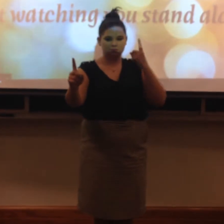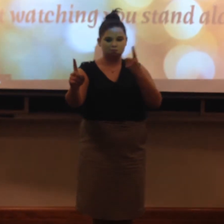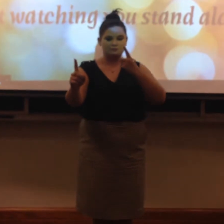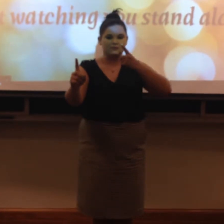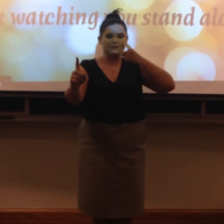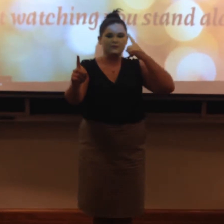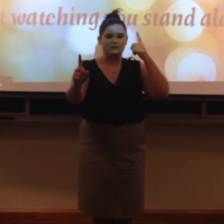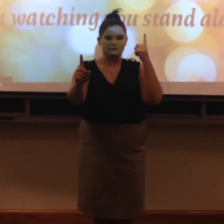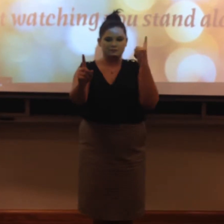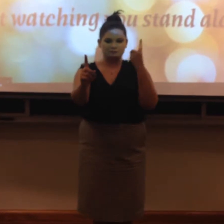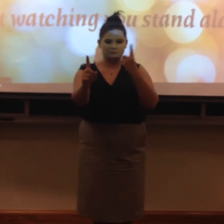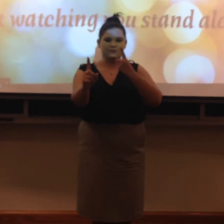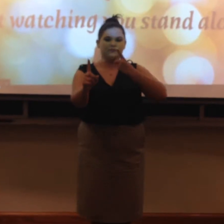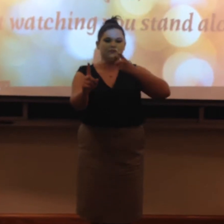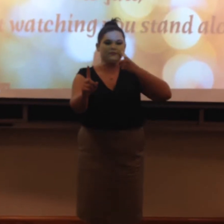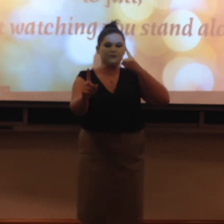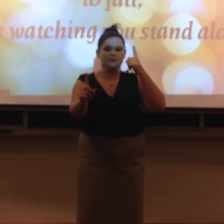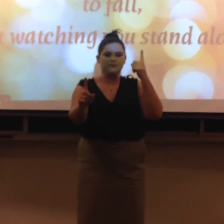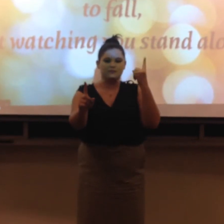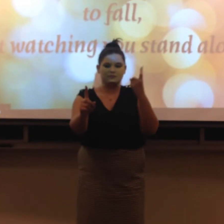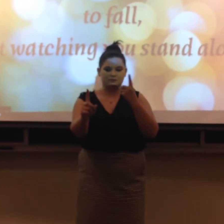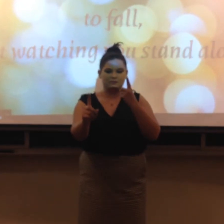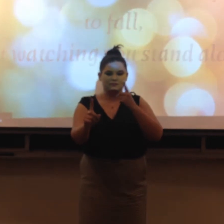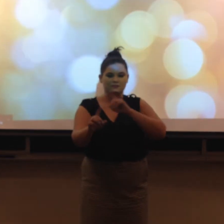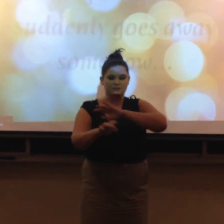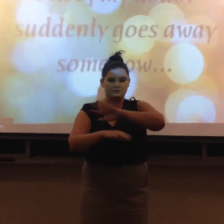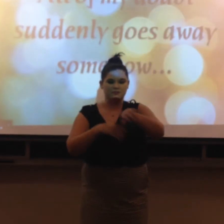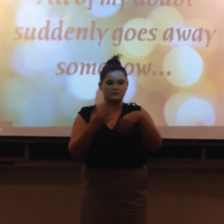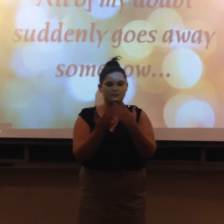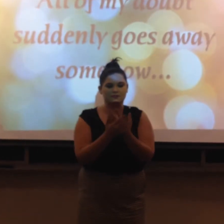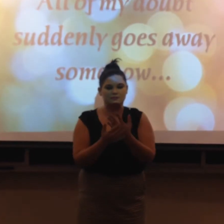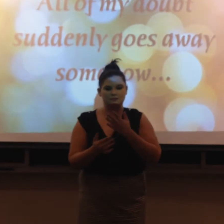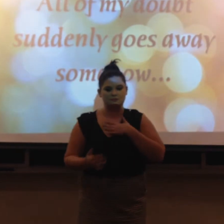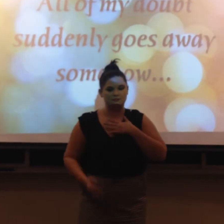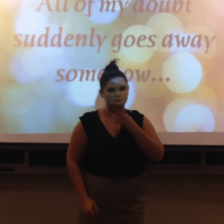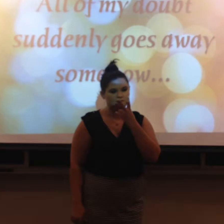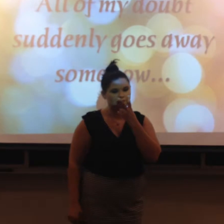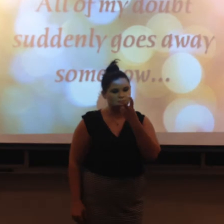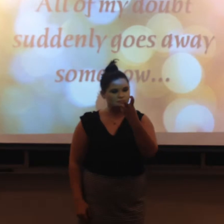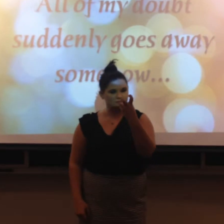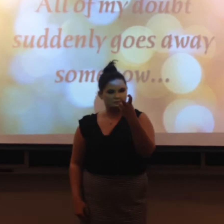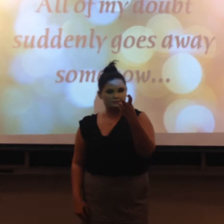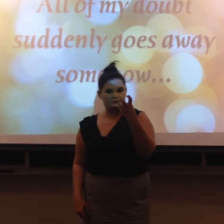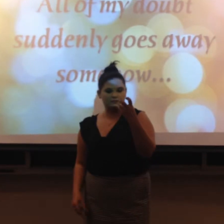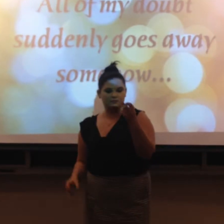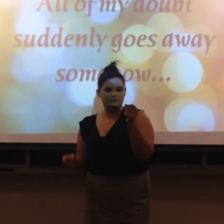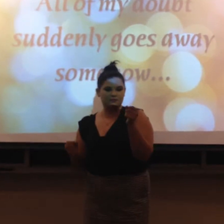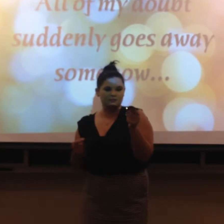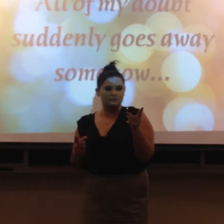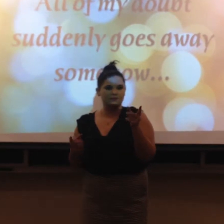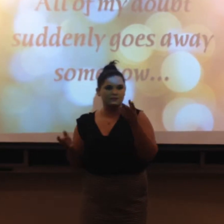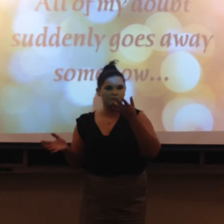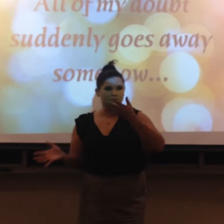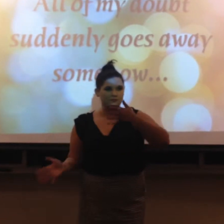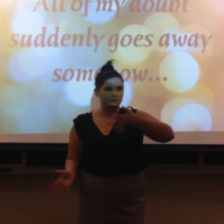stand alone All of my doubt suddenly